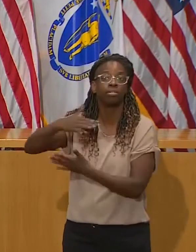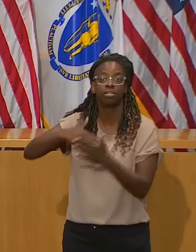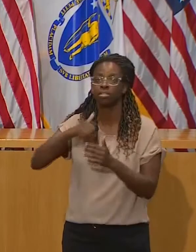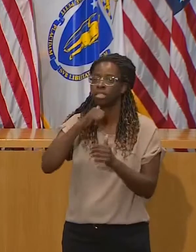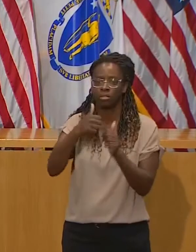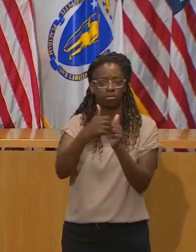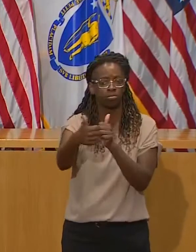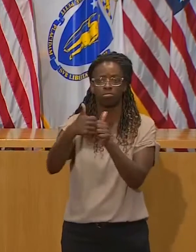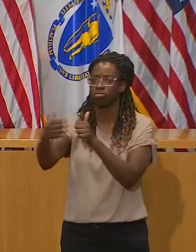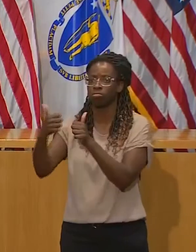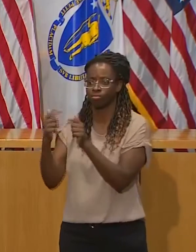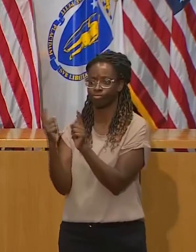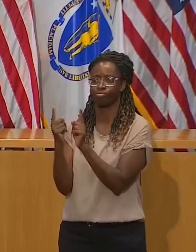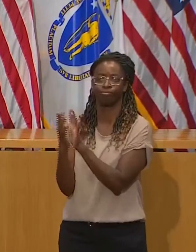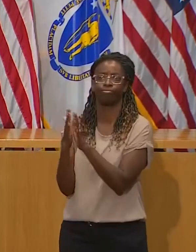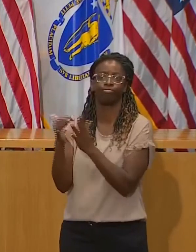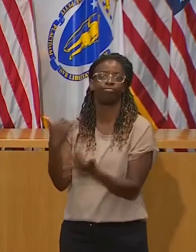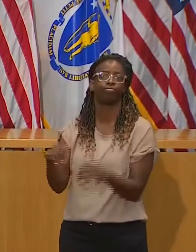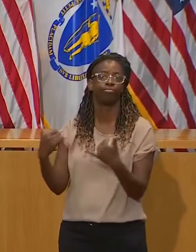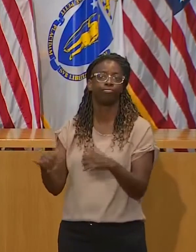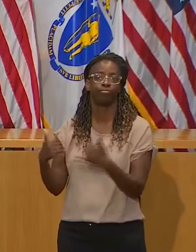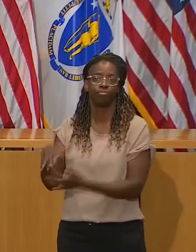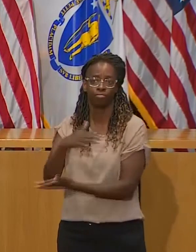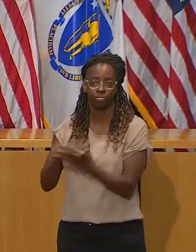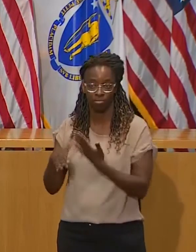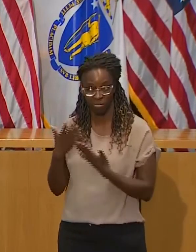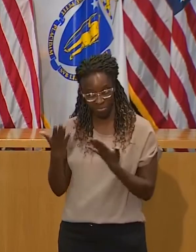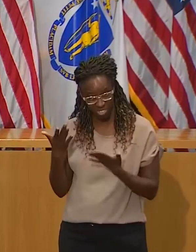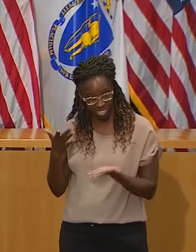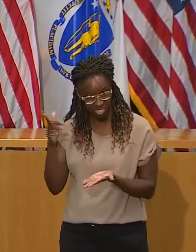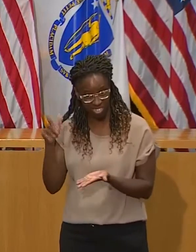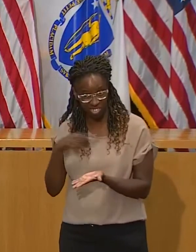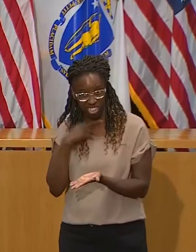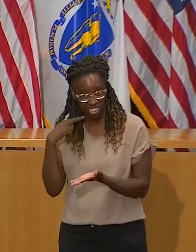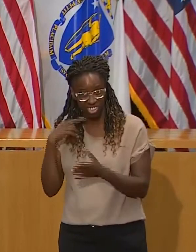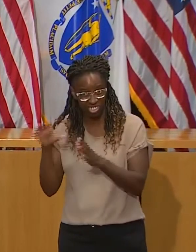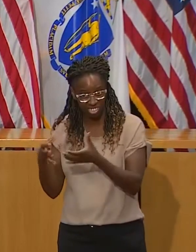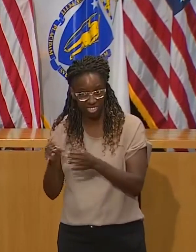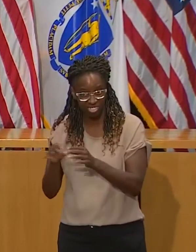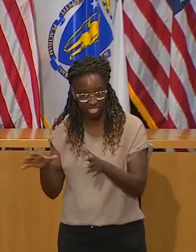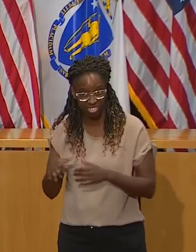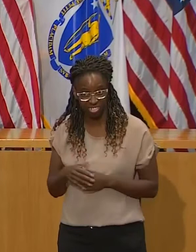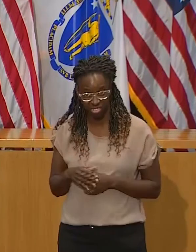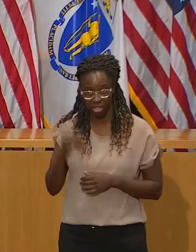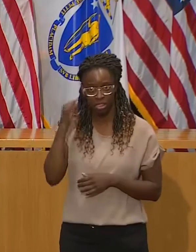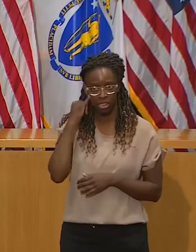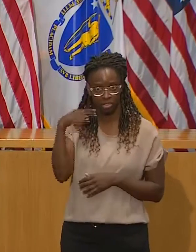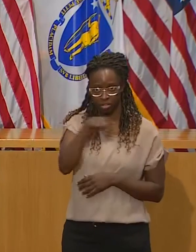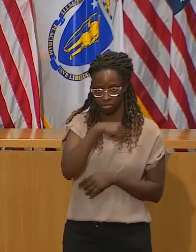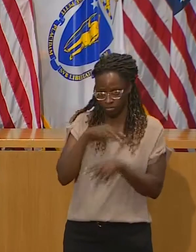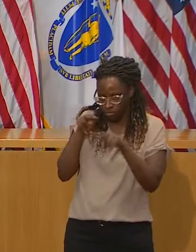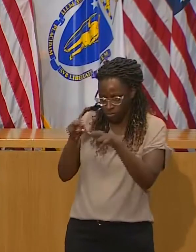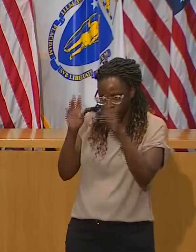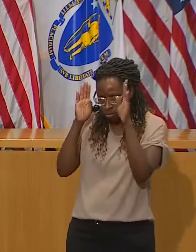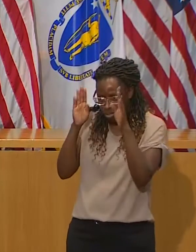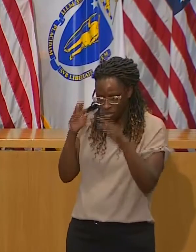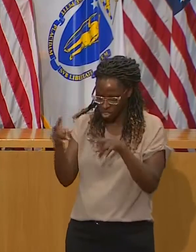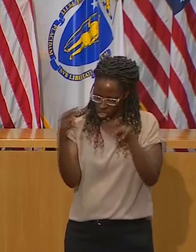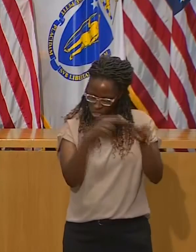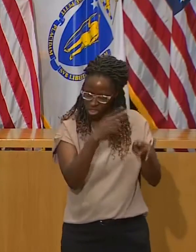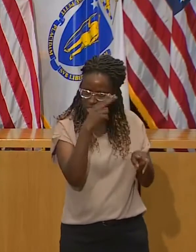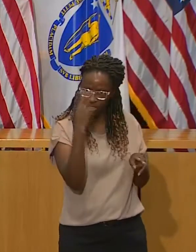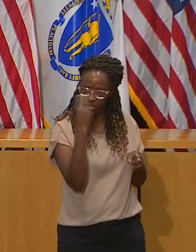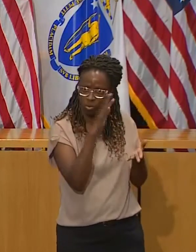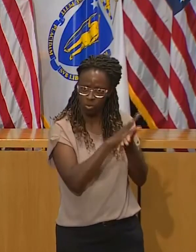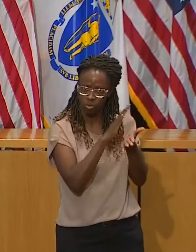every bit as risky, maybe more so, based on what's going on with the parochial schools, than those kids being in school, wearing a mask,